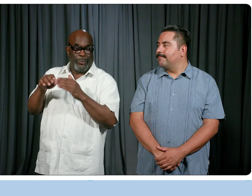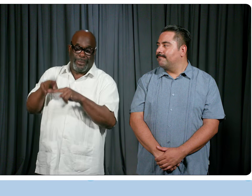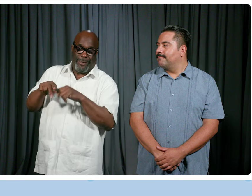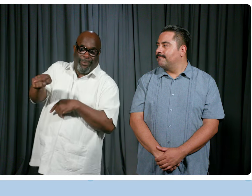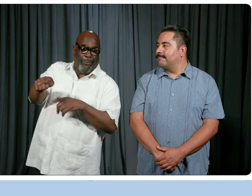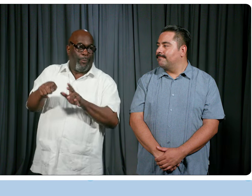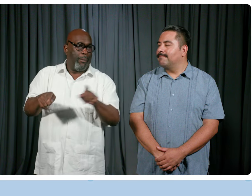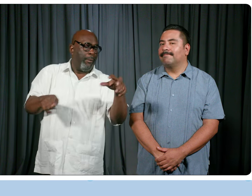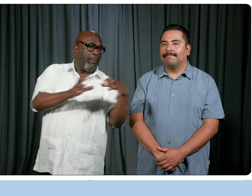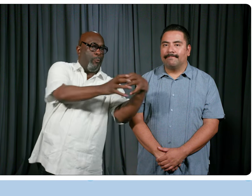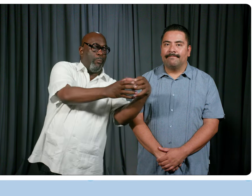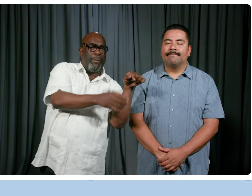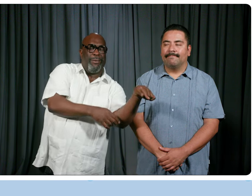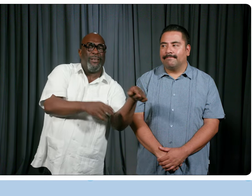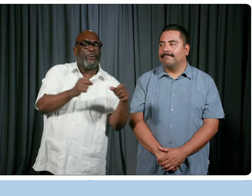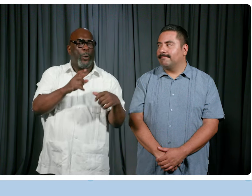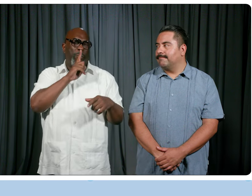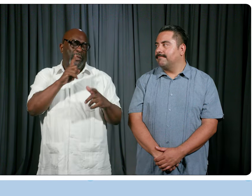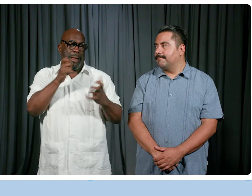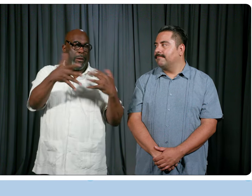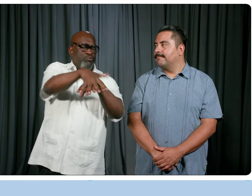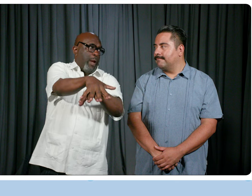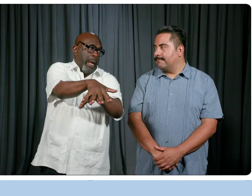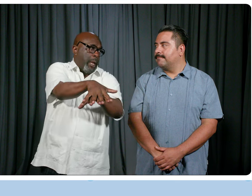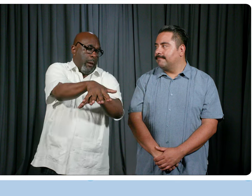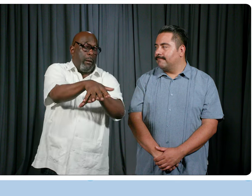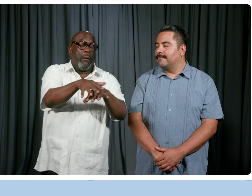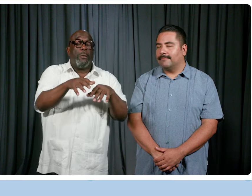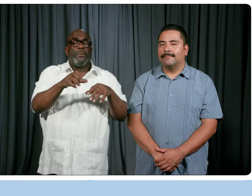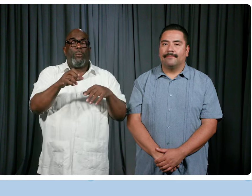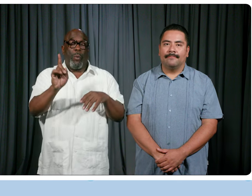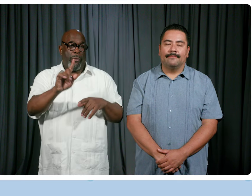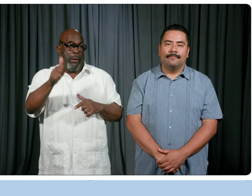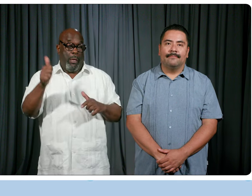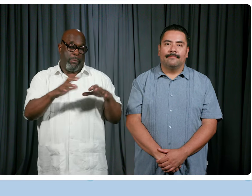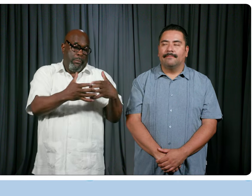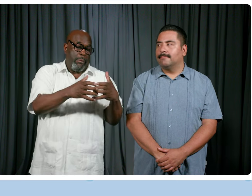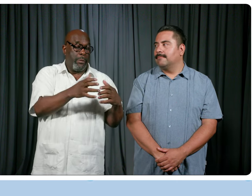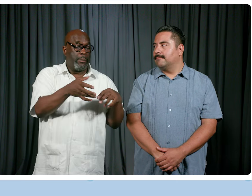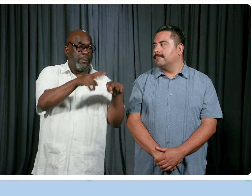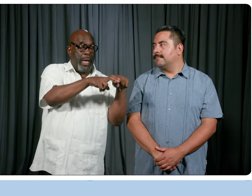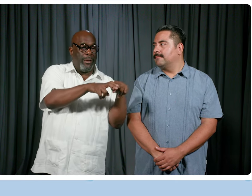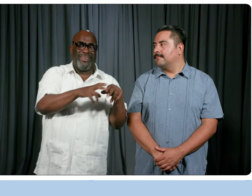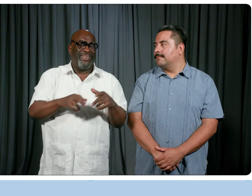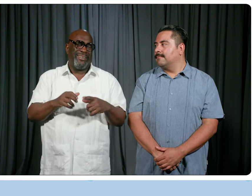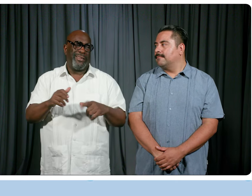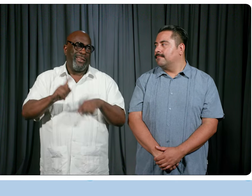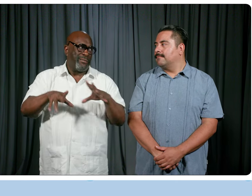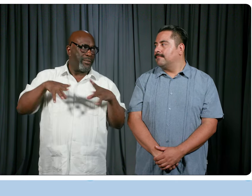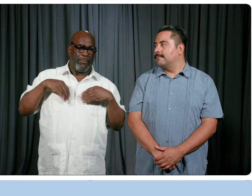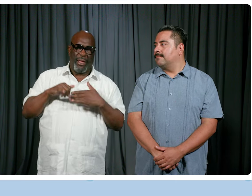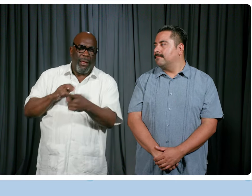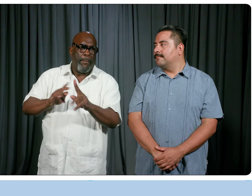like, designated accessible seating areas that were not integrated into where all the other delegates sat. And that was definitely not acceptable